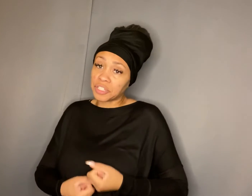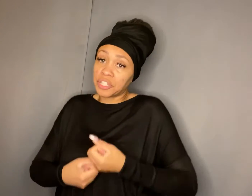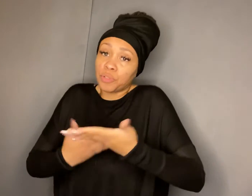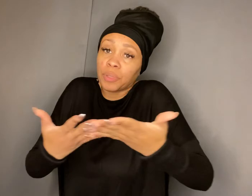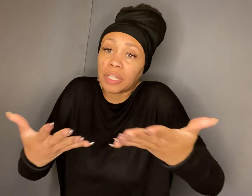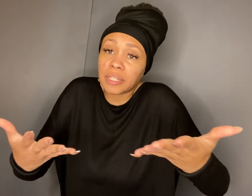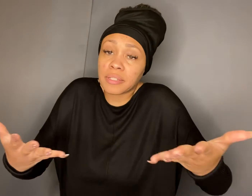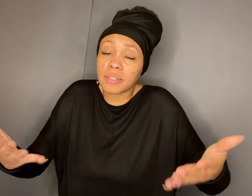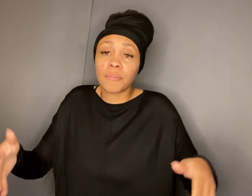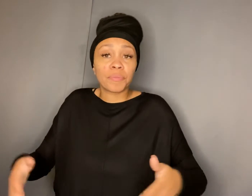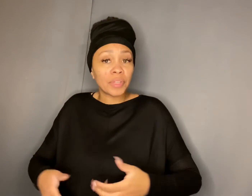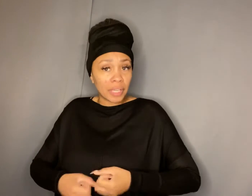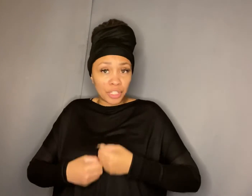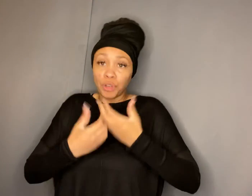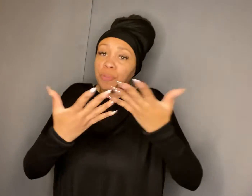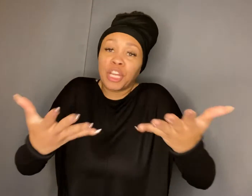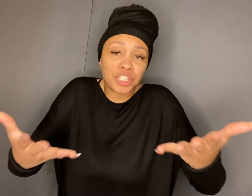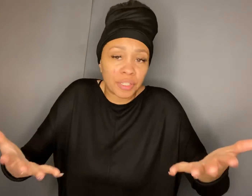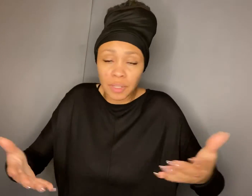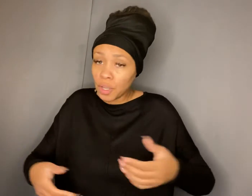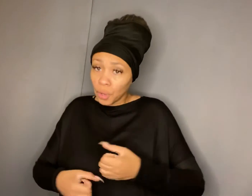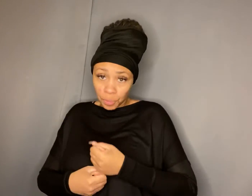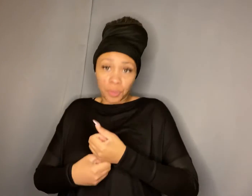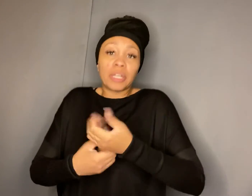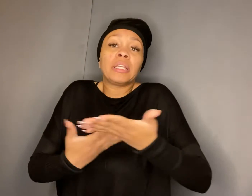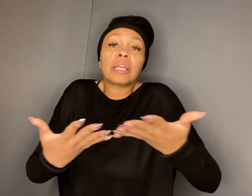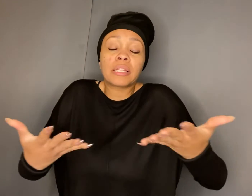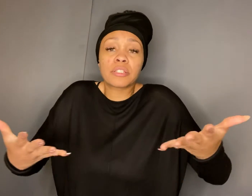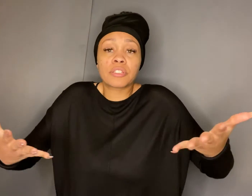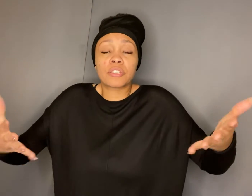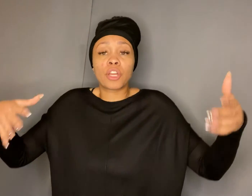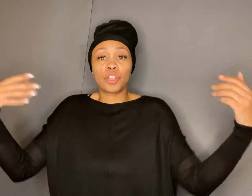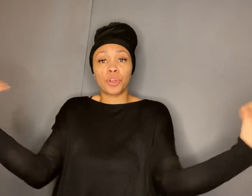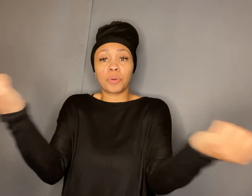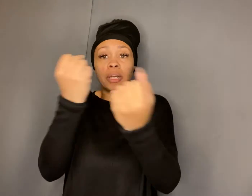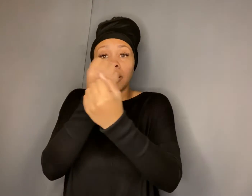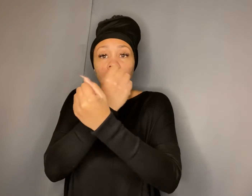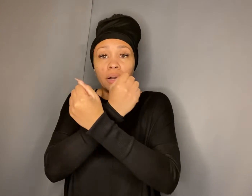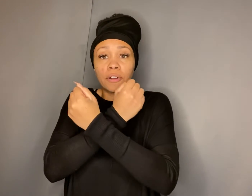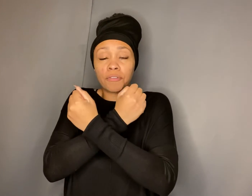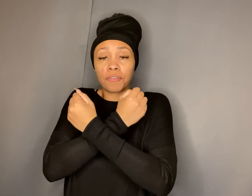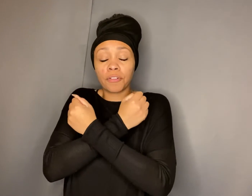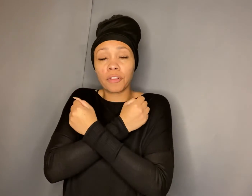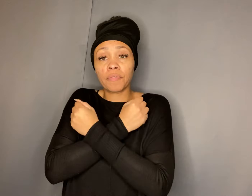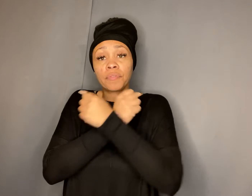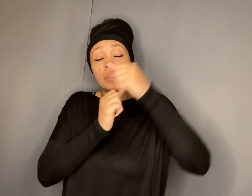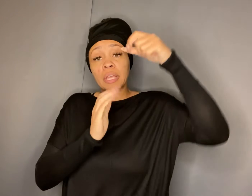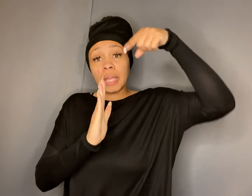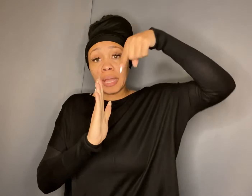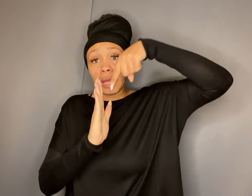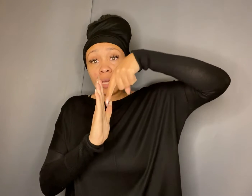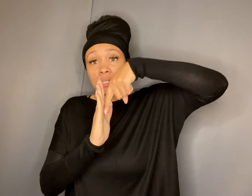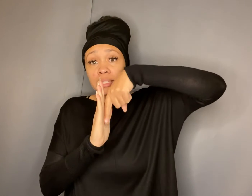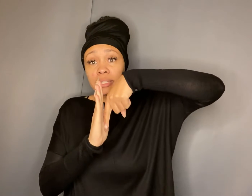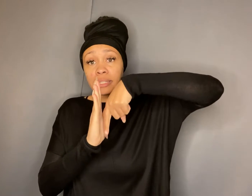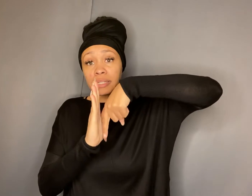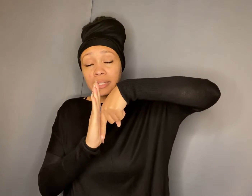just did release interpretation release your love inside